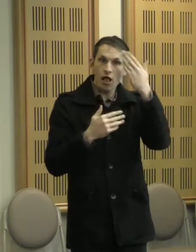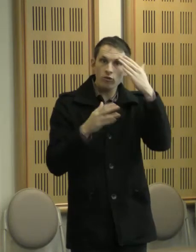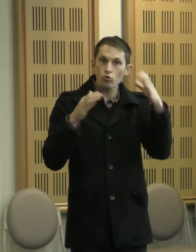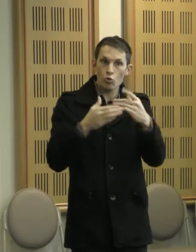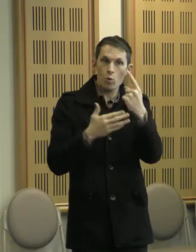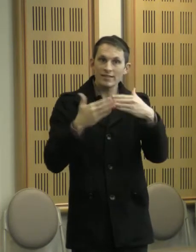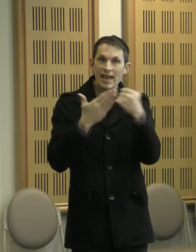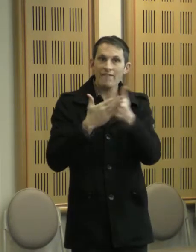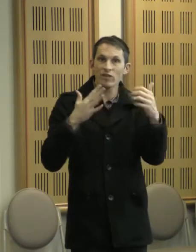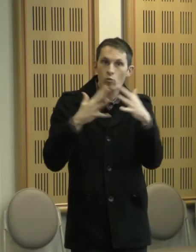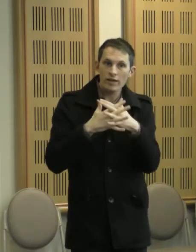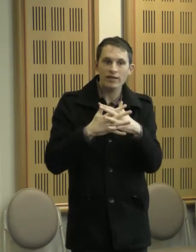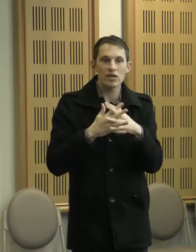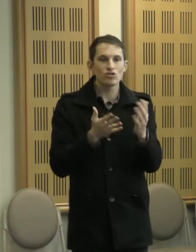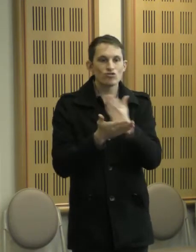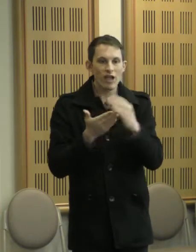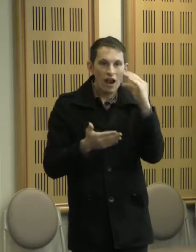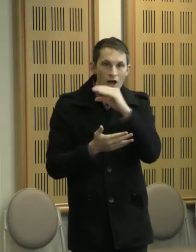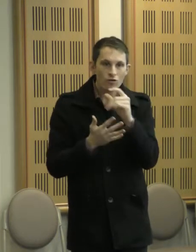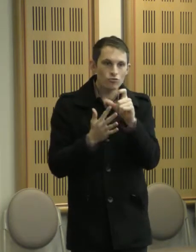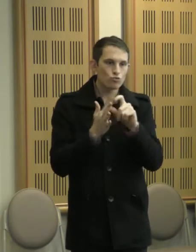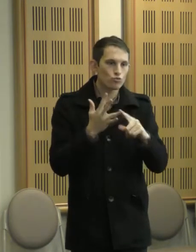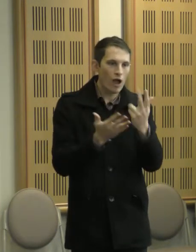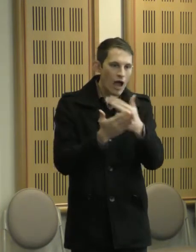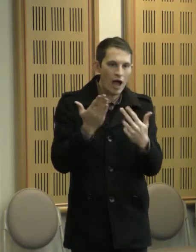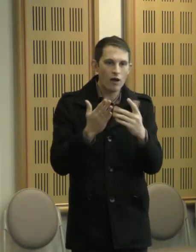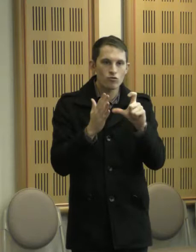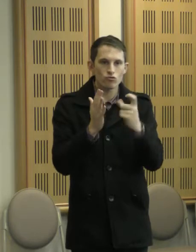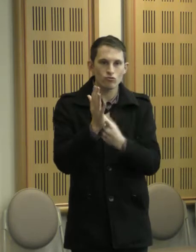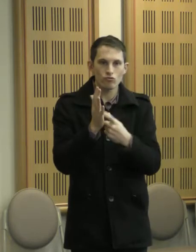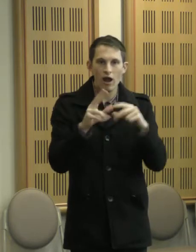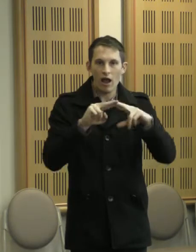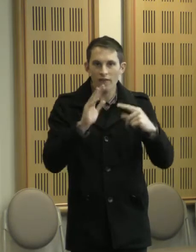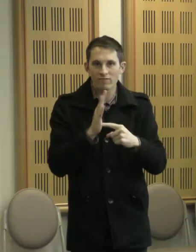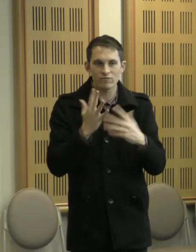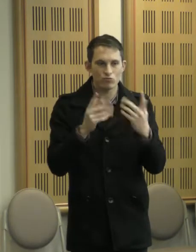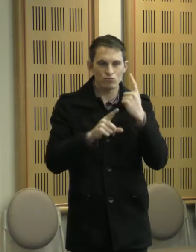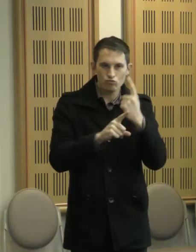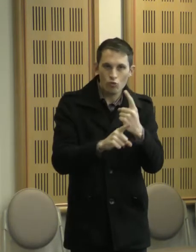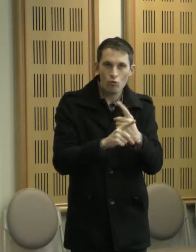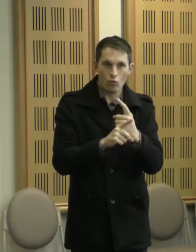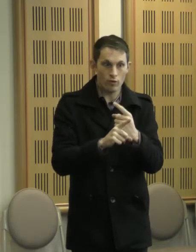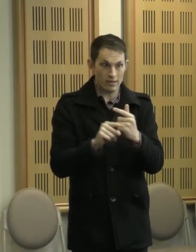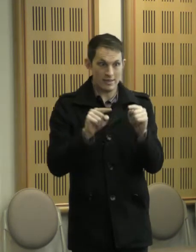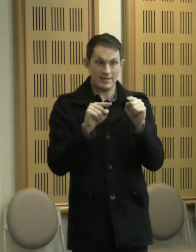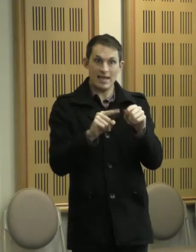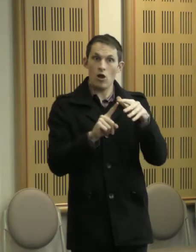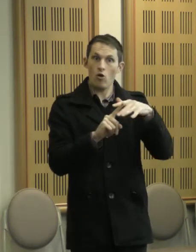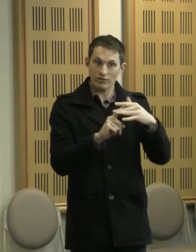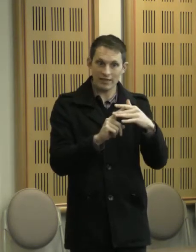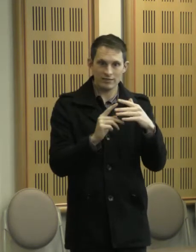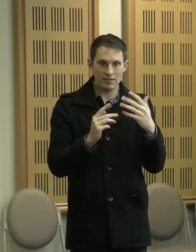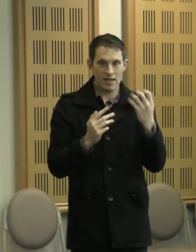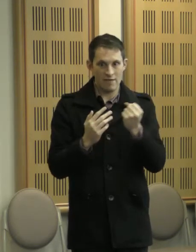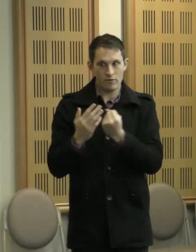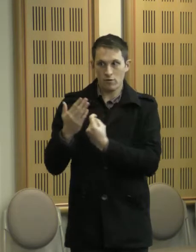They share lunch, do art or craft or just talk. It's in this context that issues that require